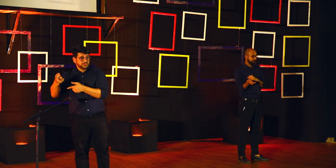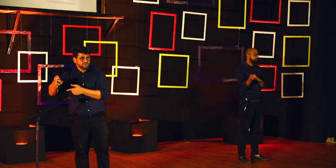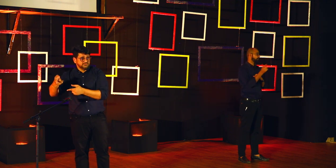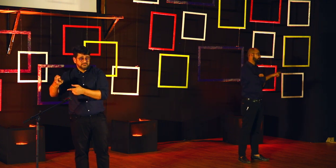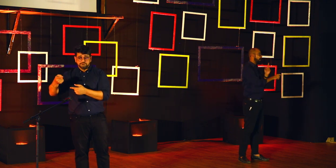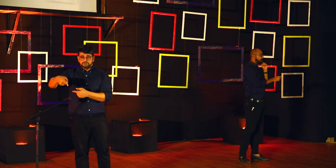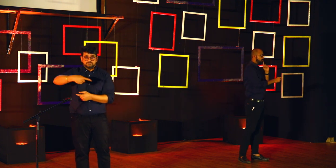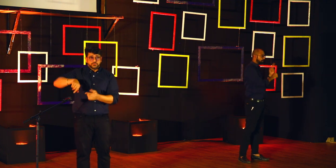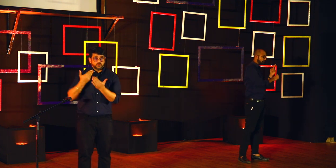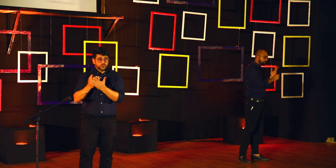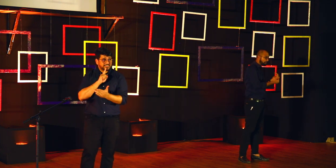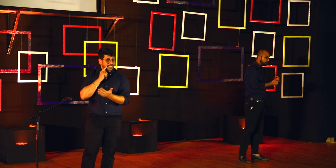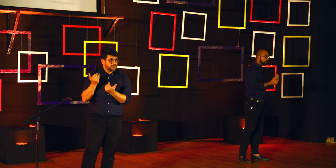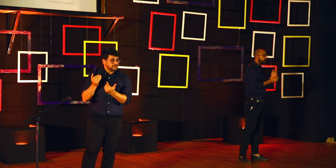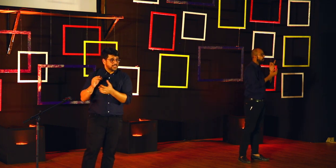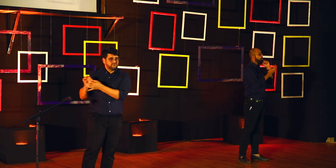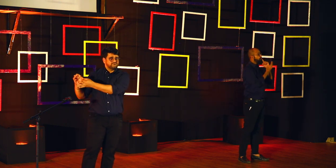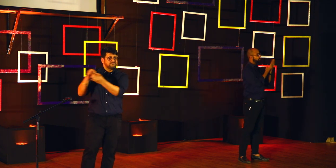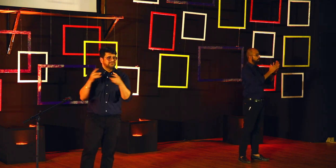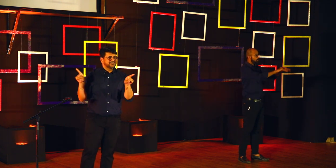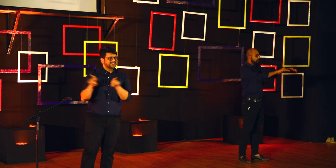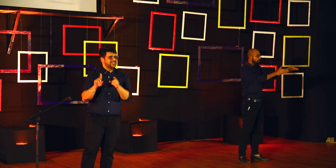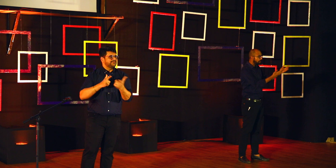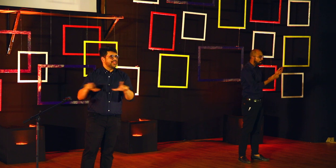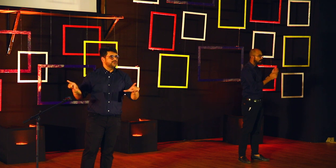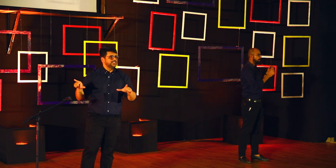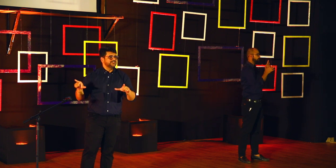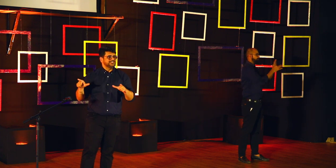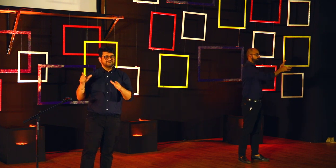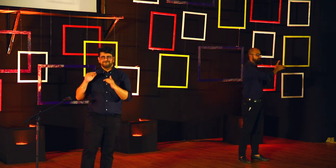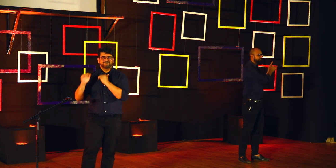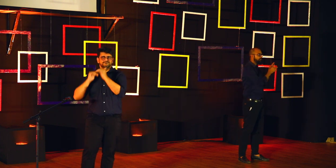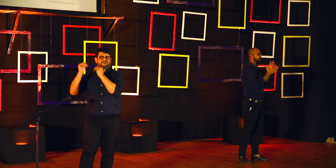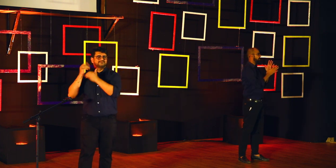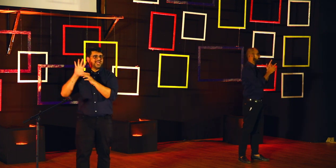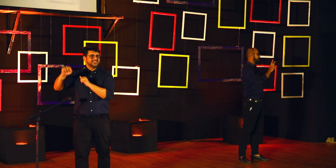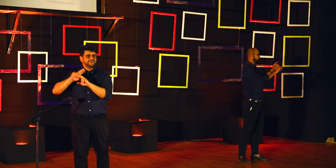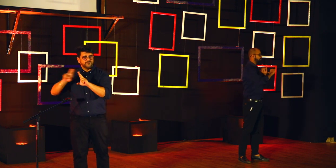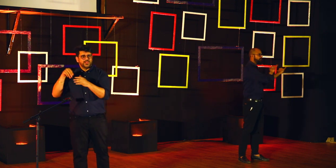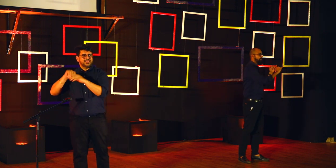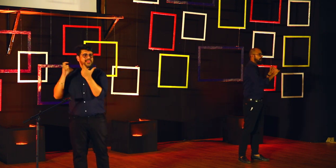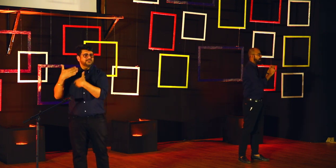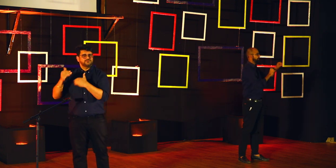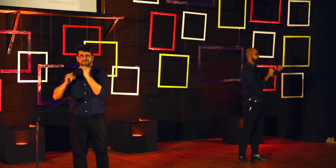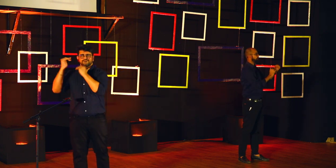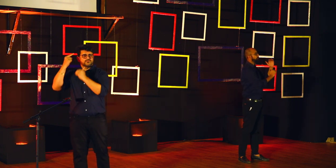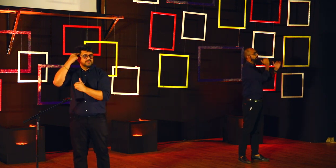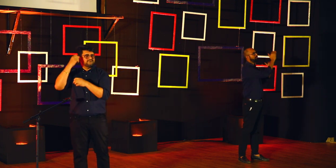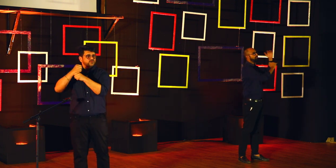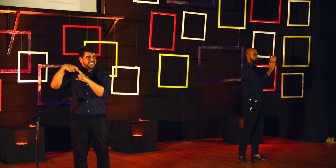Now, if there is a teacher who is deaf, and if the students are deaf, same language, medium of instruction is same, there is access to all the instructions